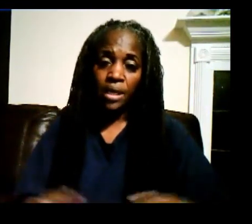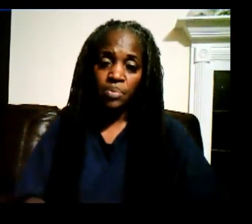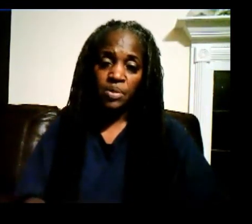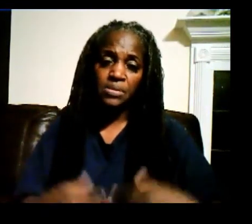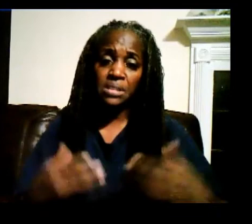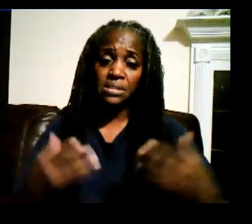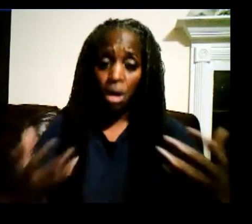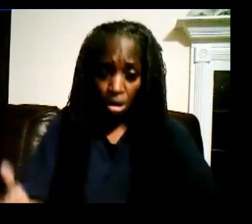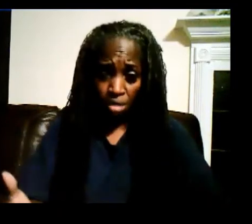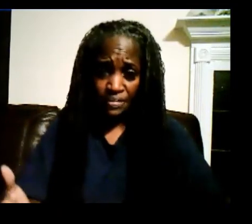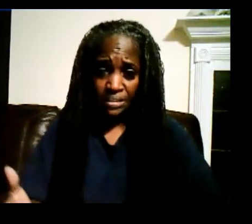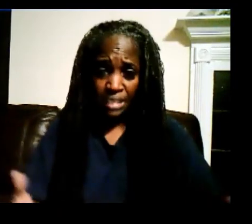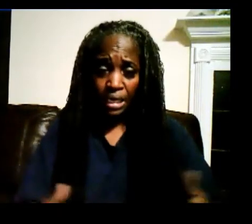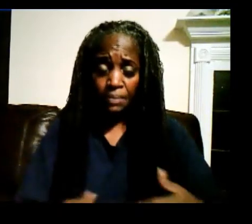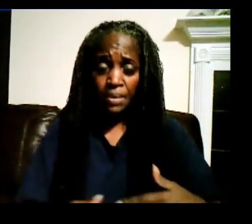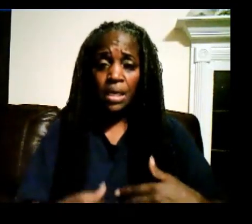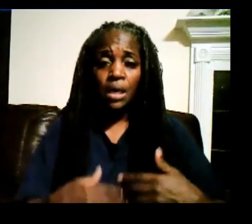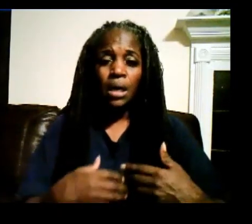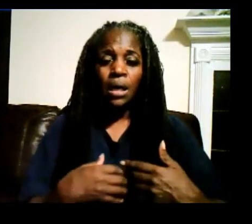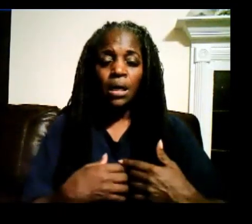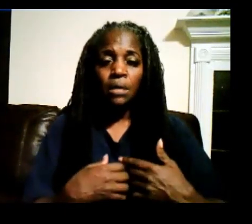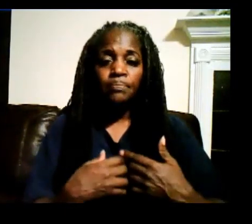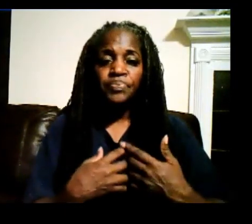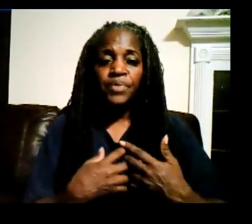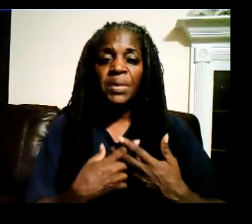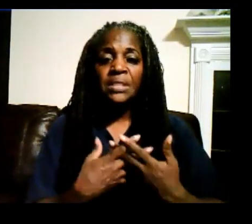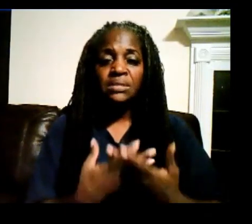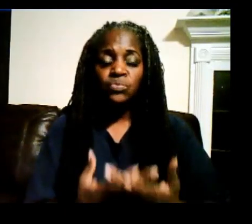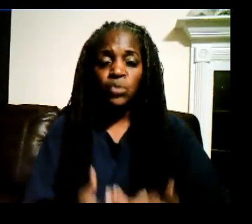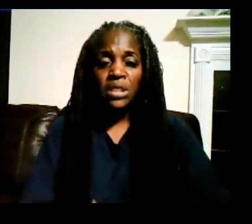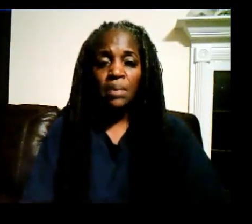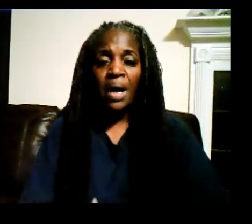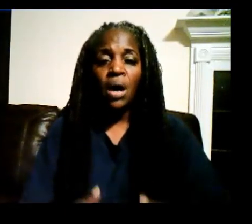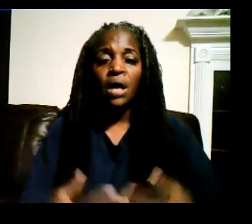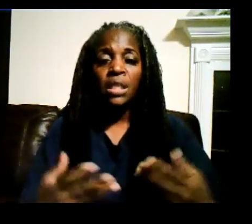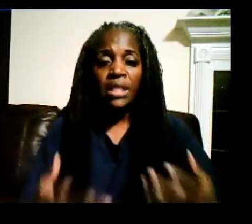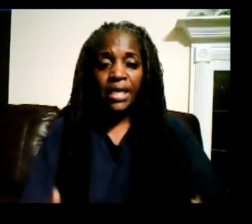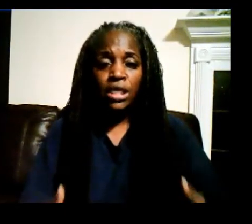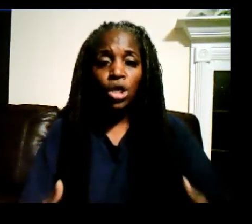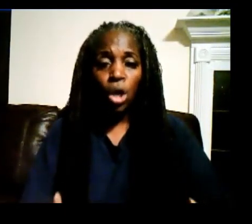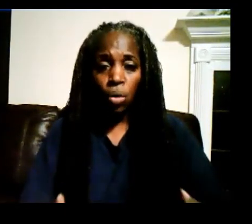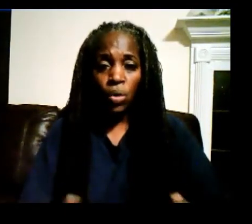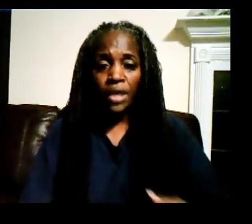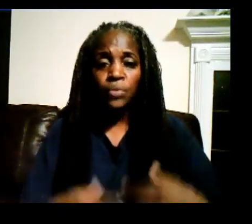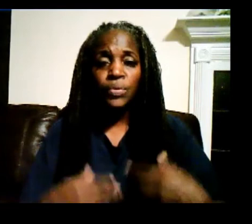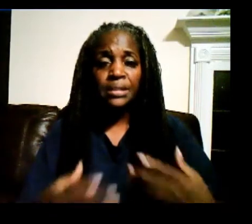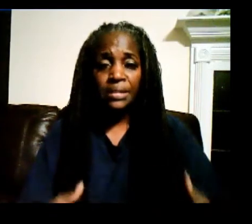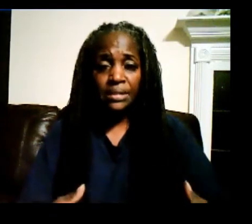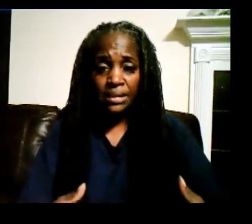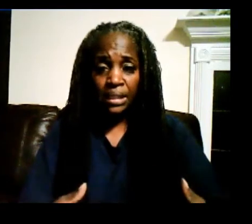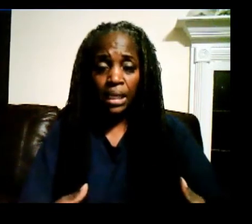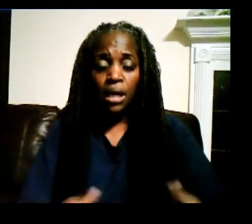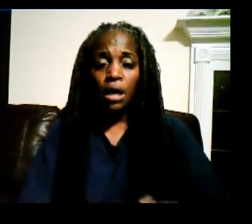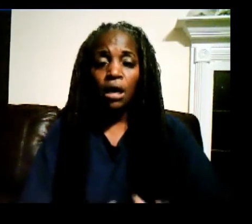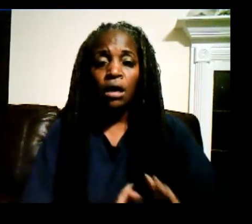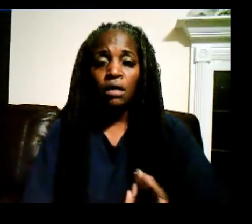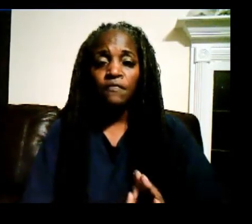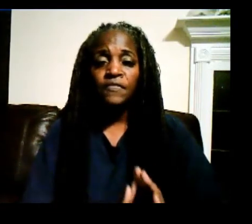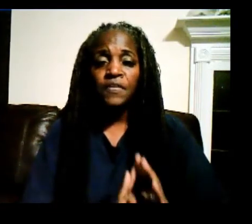A lot of people say it's harvest time. But it's really about our letting go and releasing of the